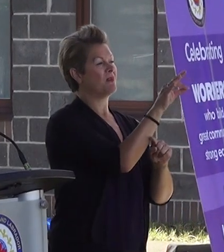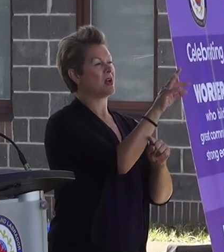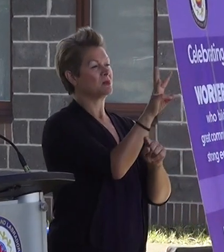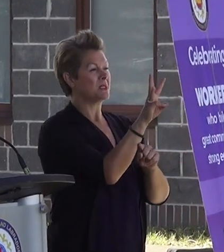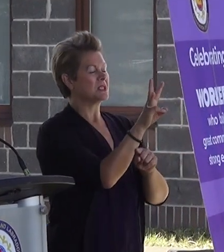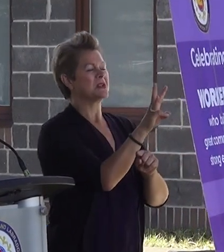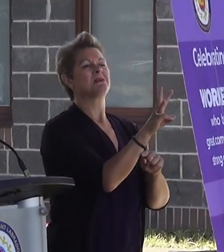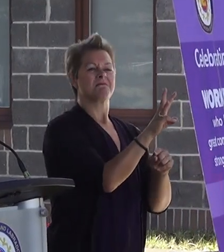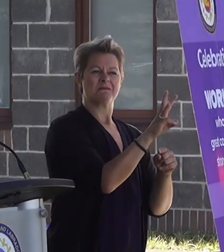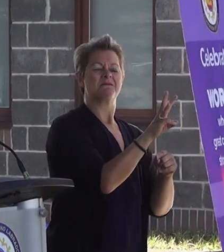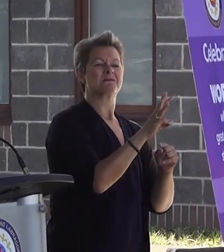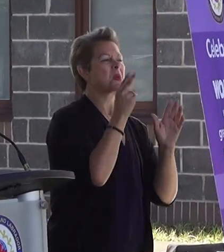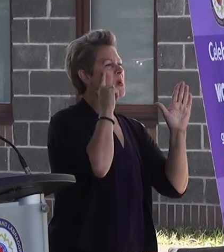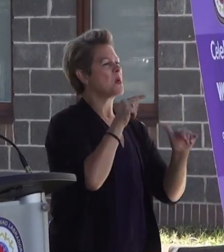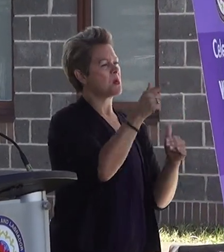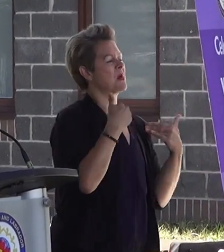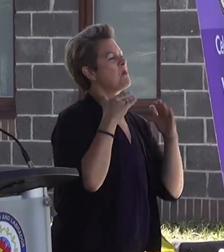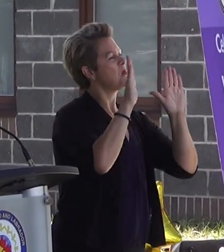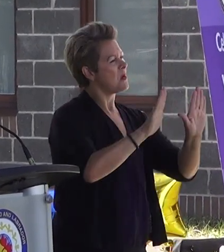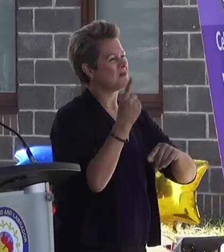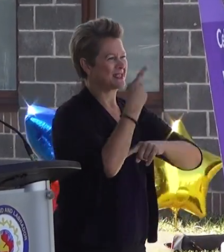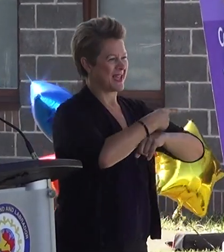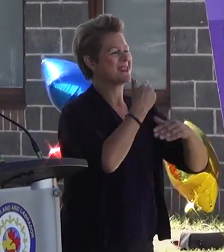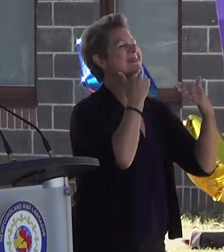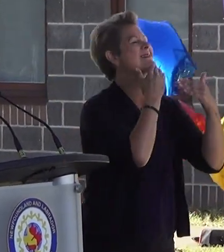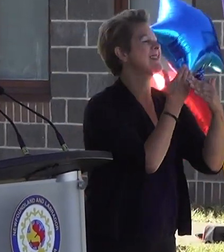wish you a wonderful day. Thank you.